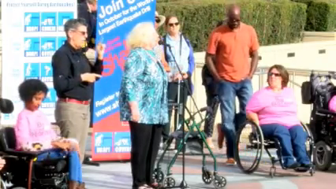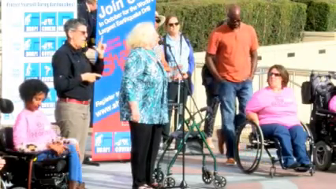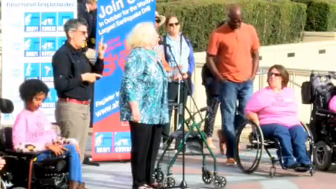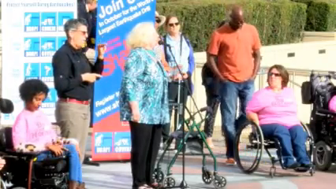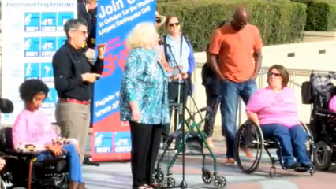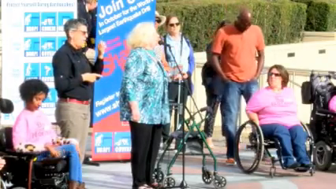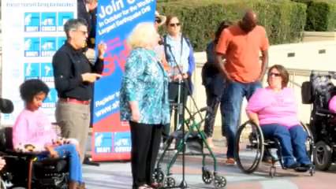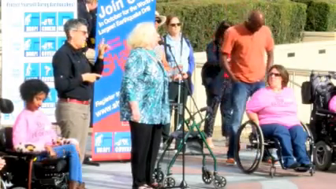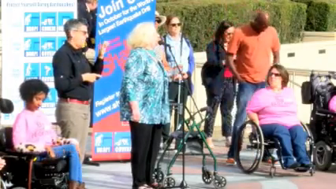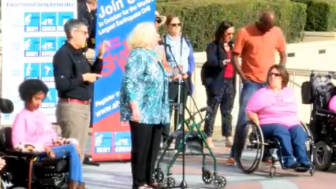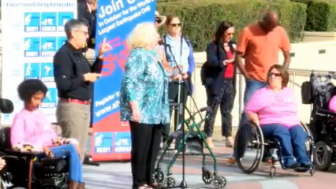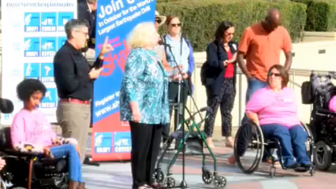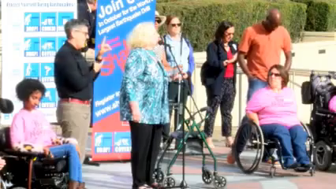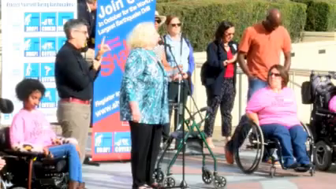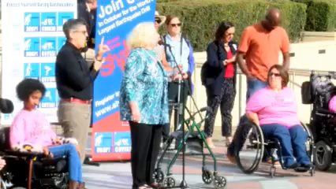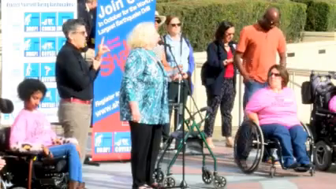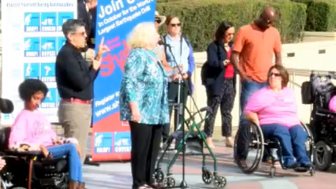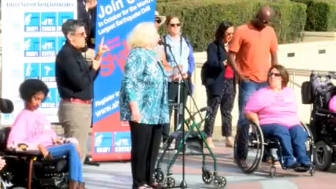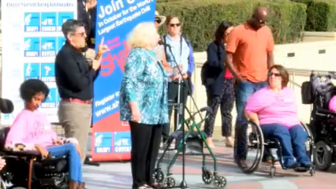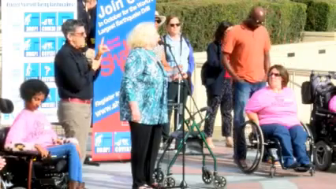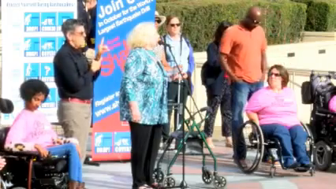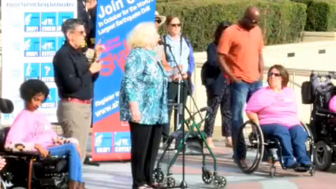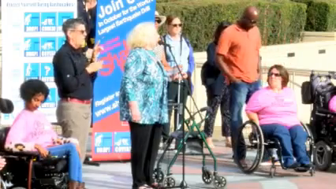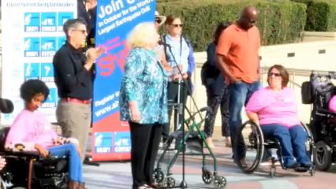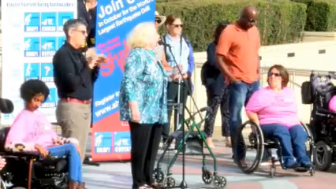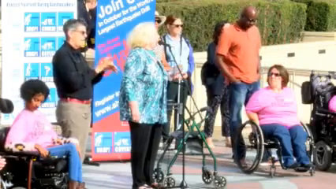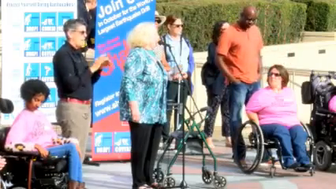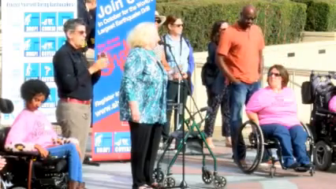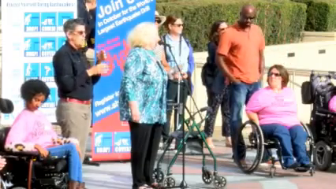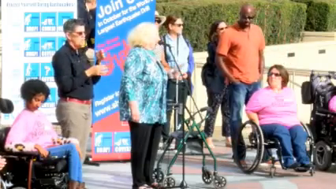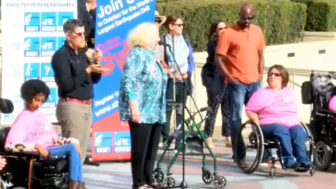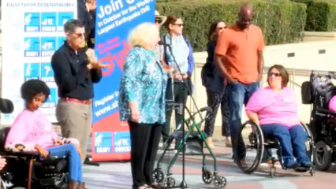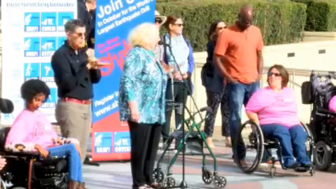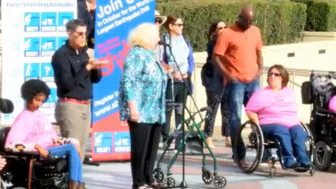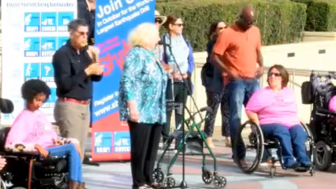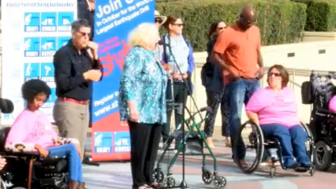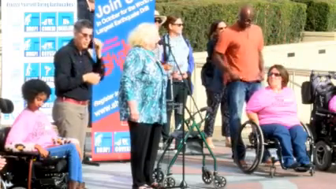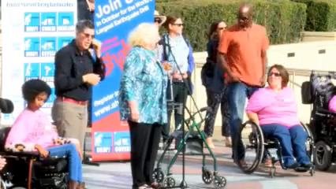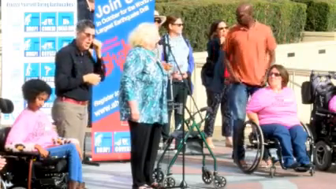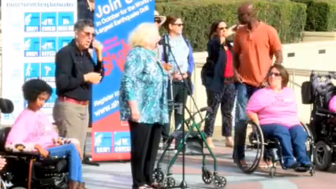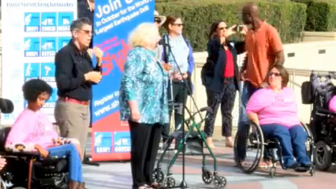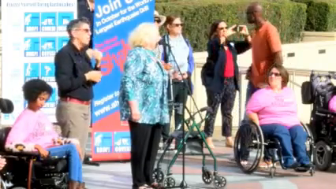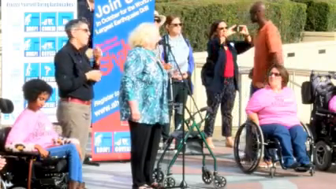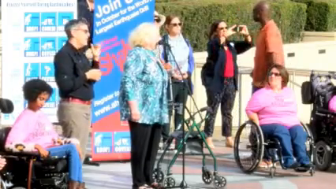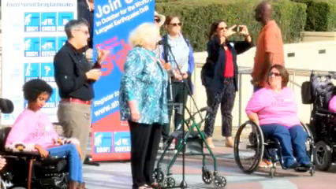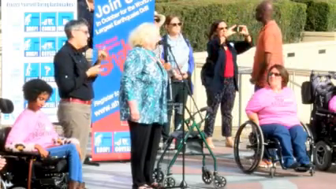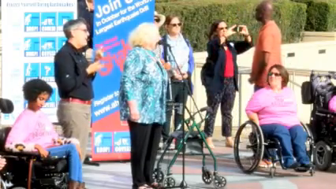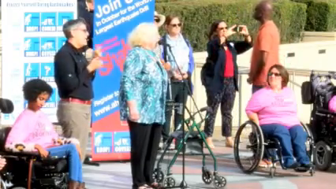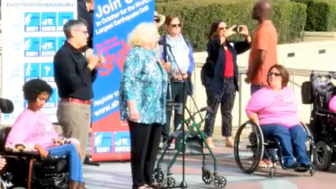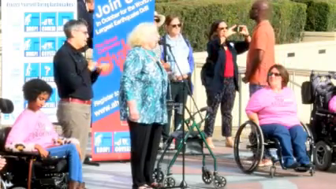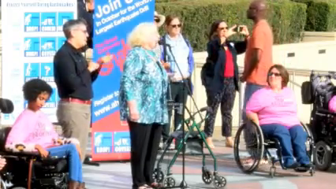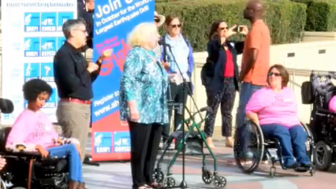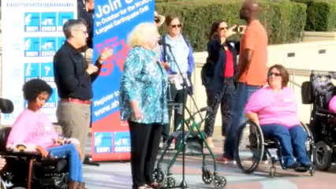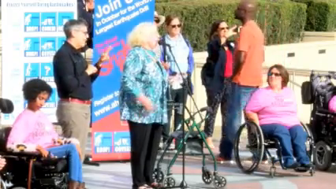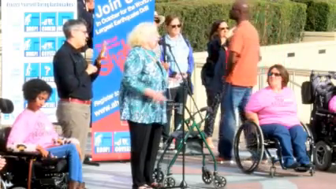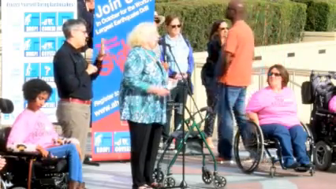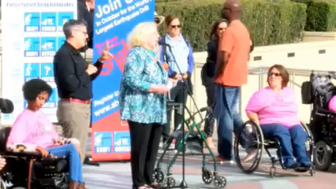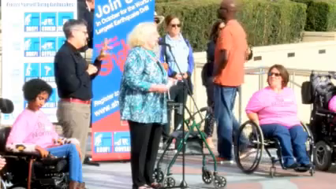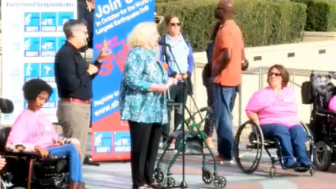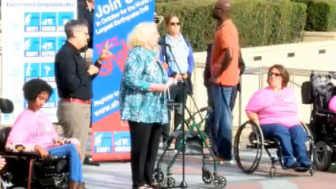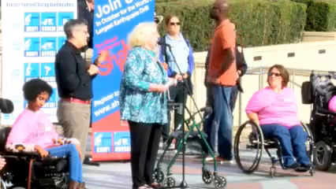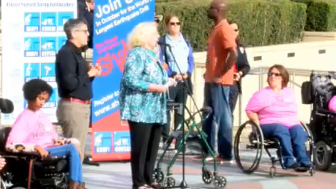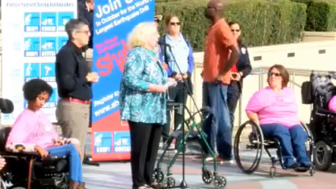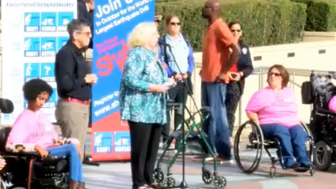know had to do with nursing homes, and that was in 1999. That also